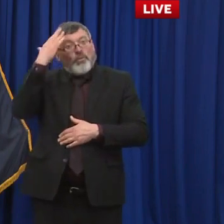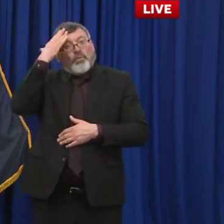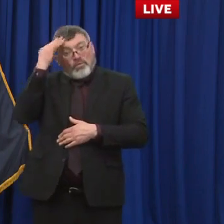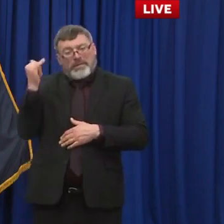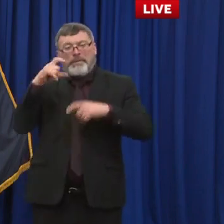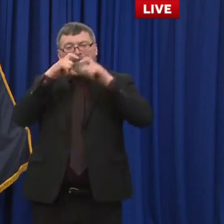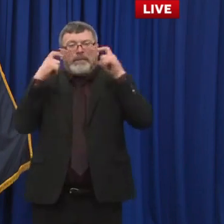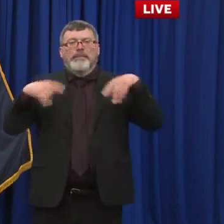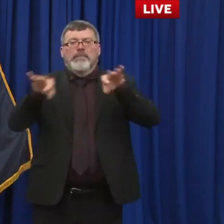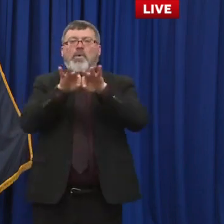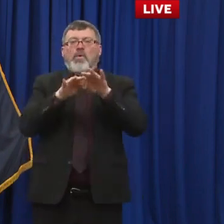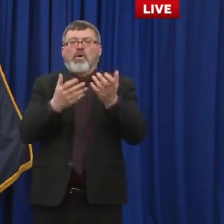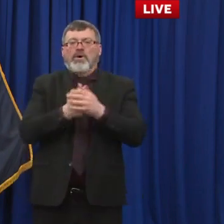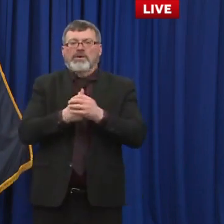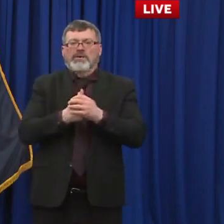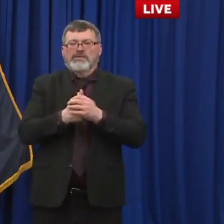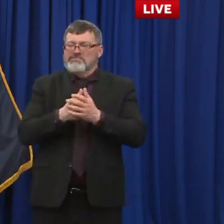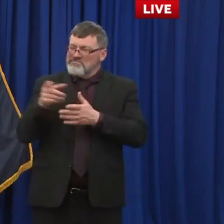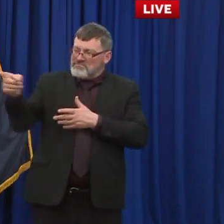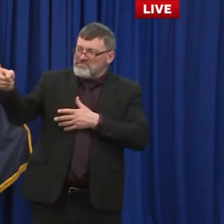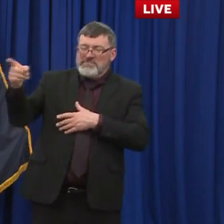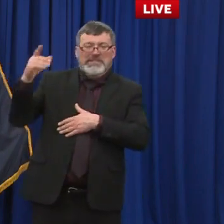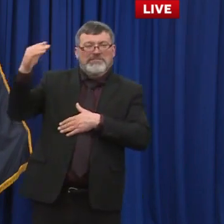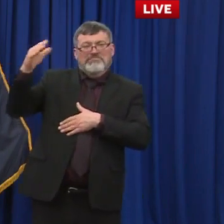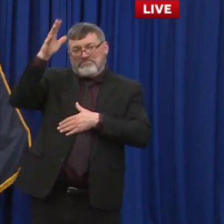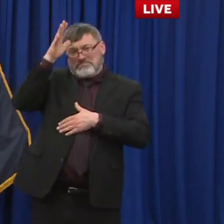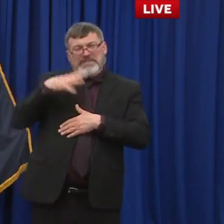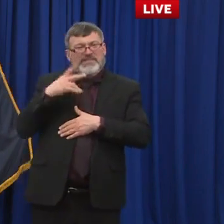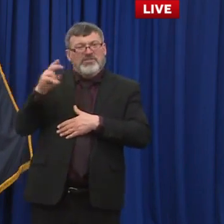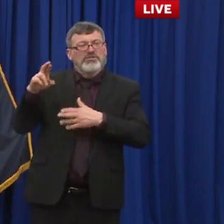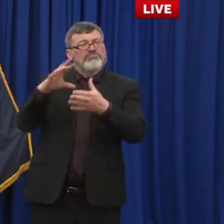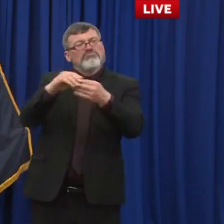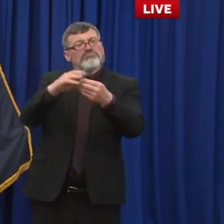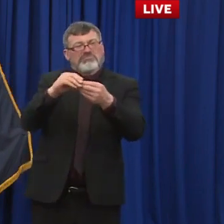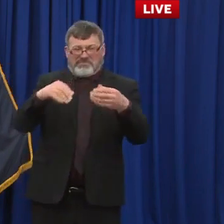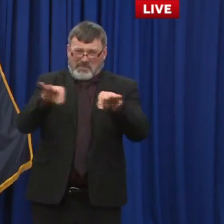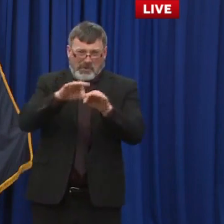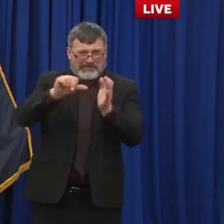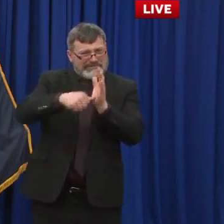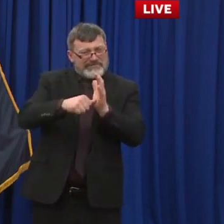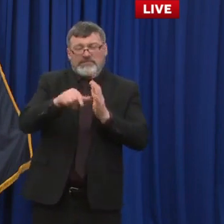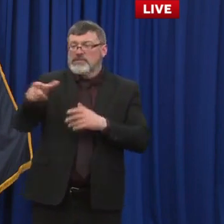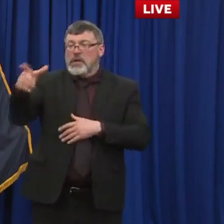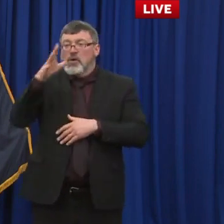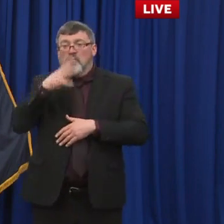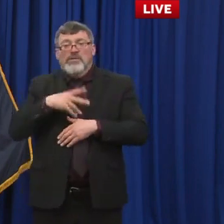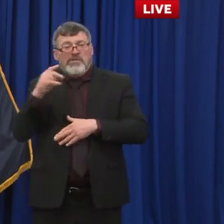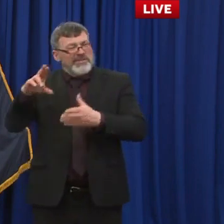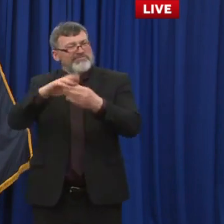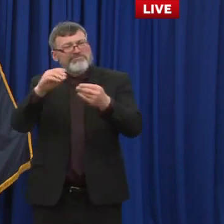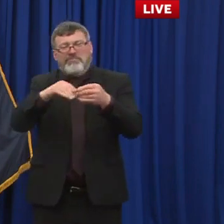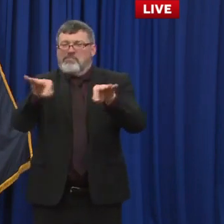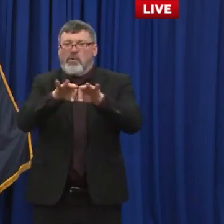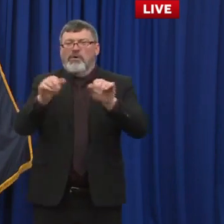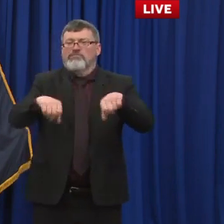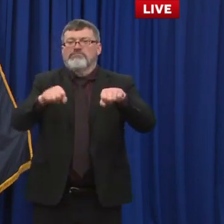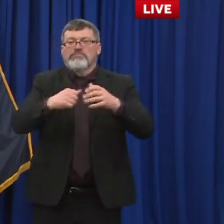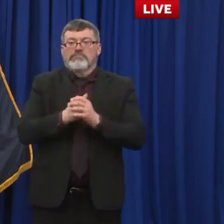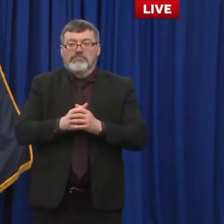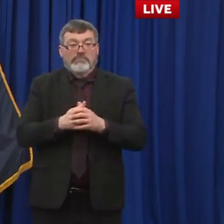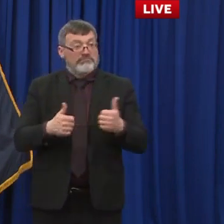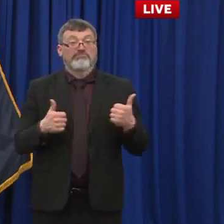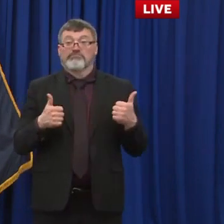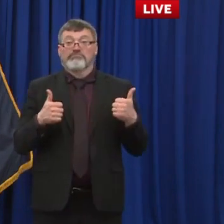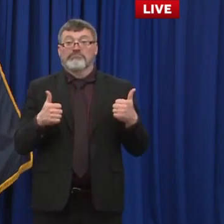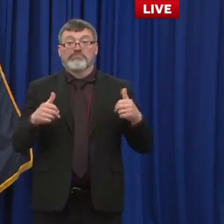messages around that responsibility for yourself and others okay great